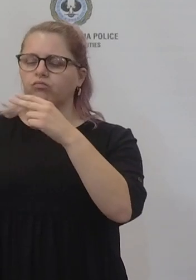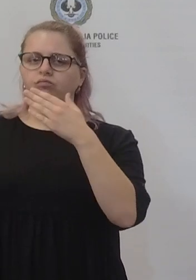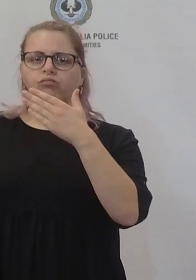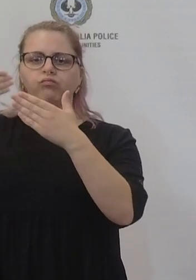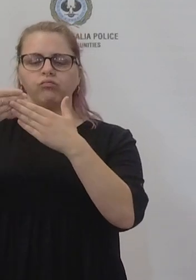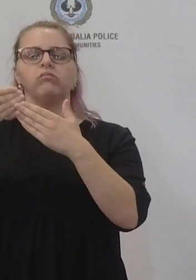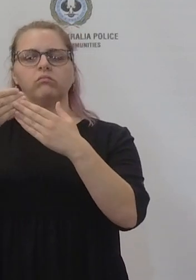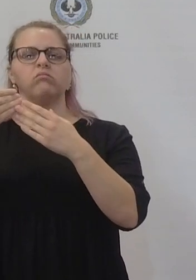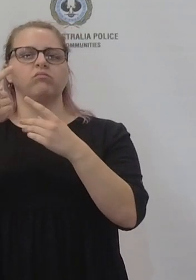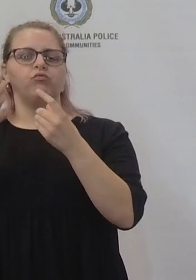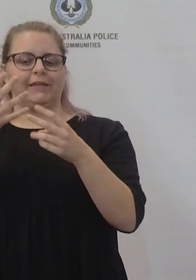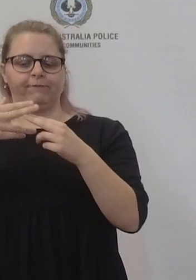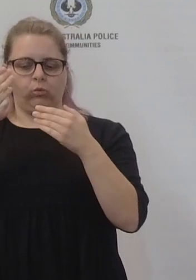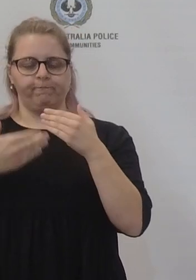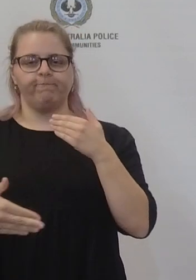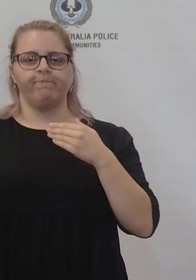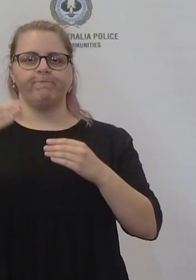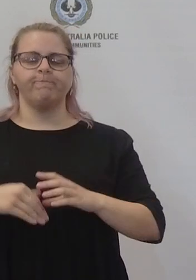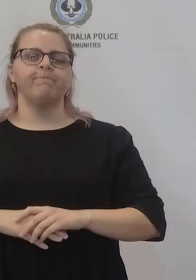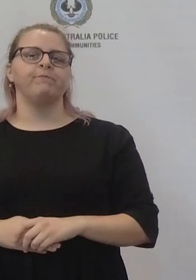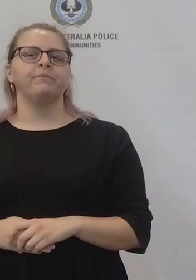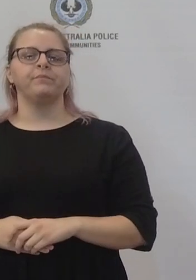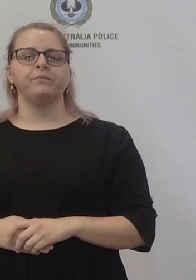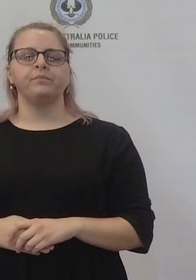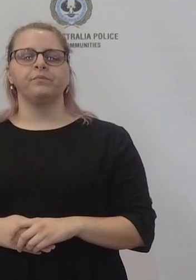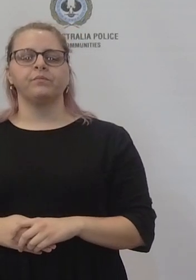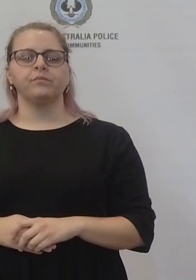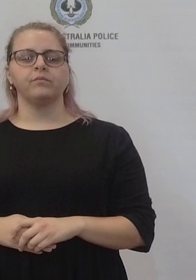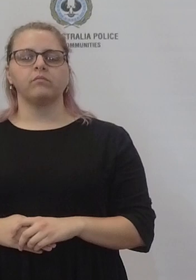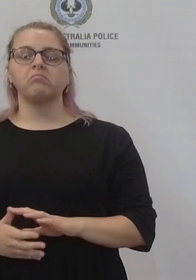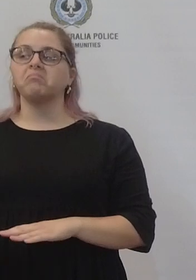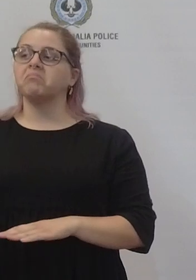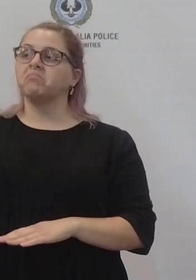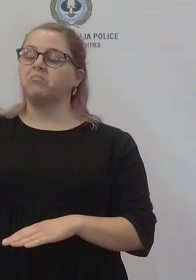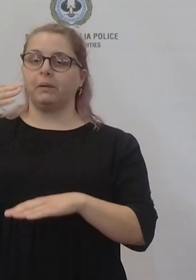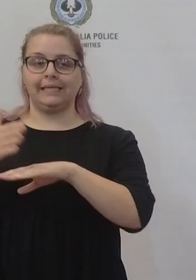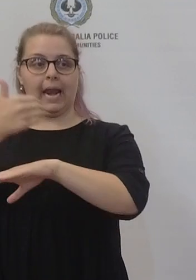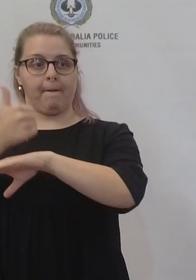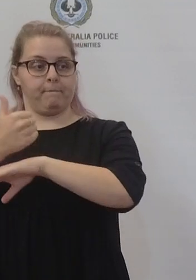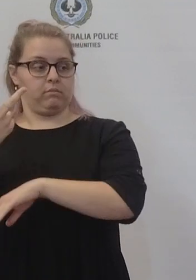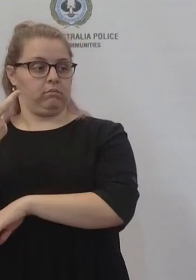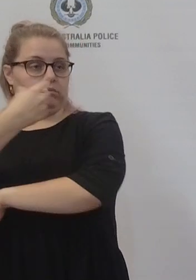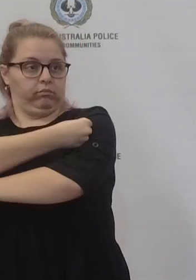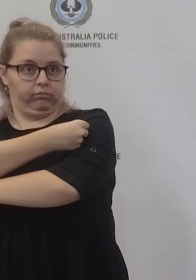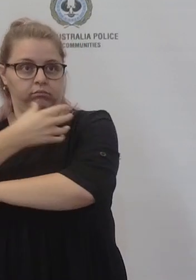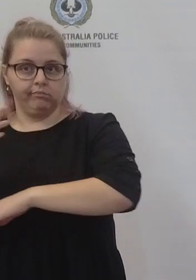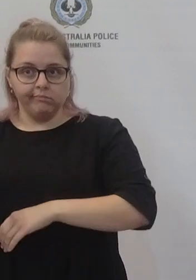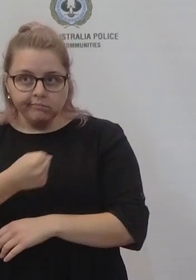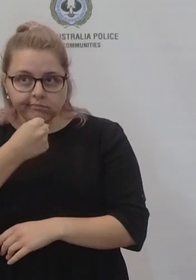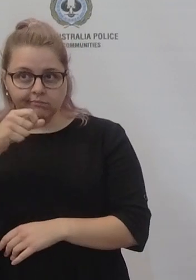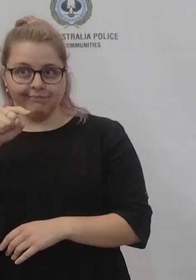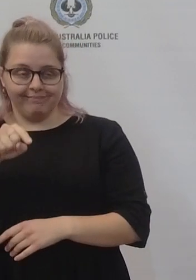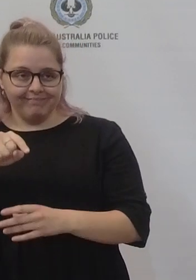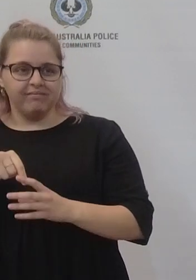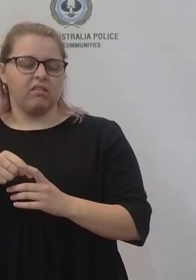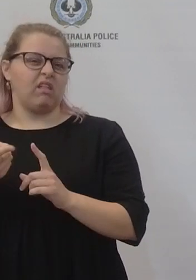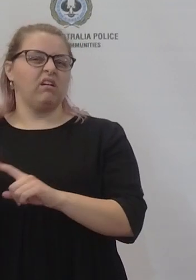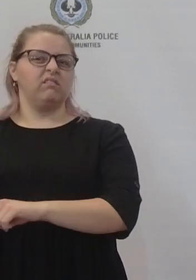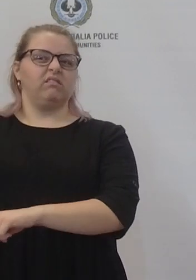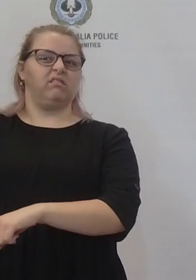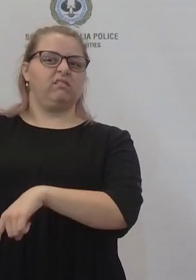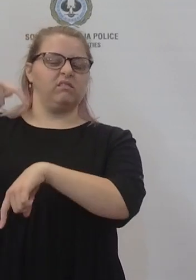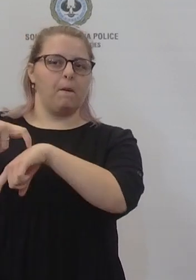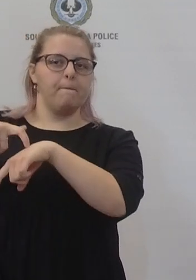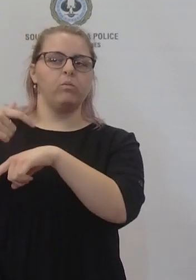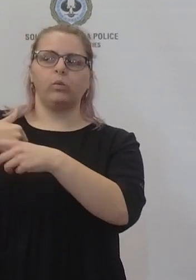police revocation for vaccination mandates I was corresponding with sector representatives requesting